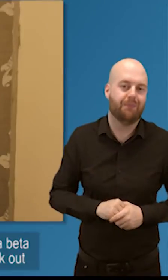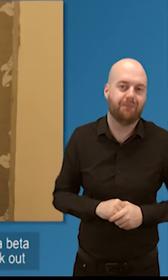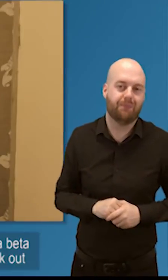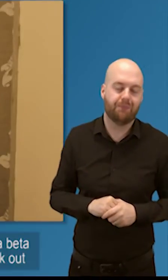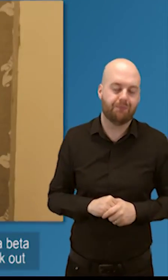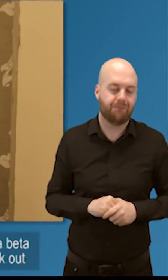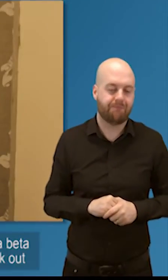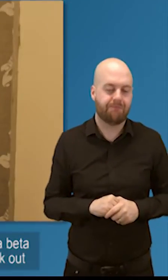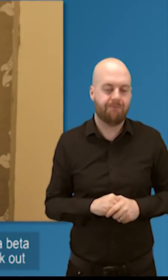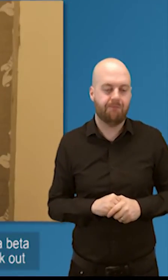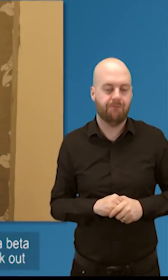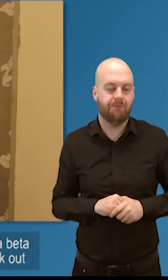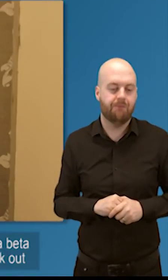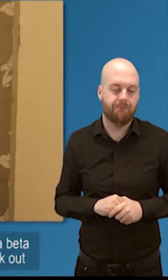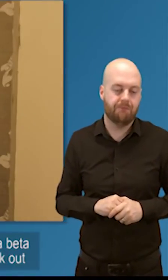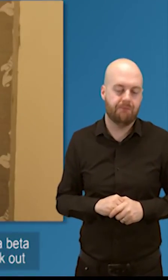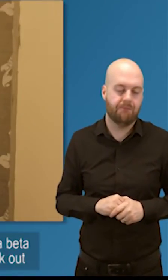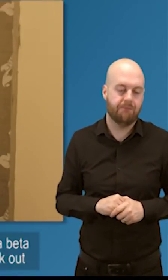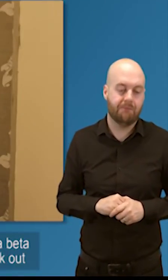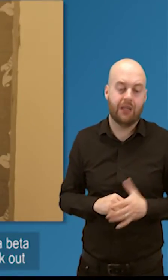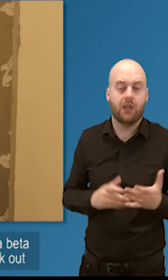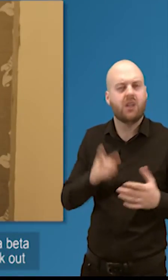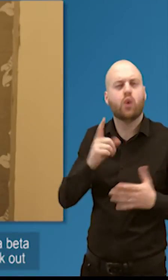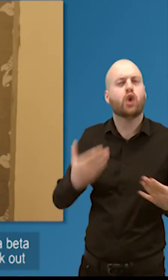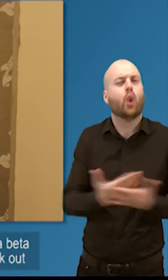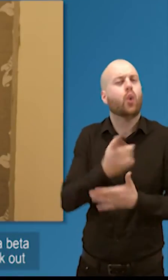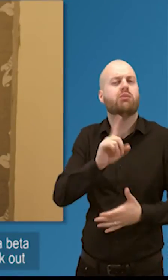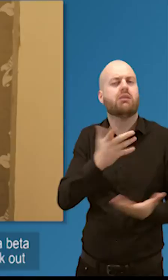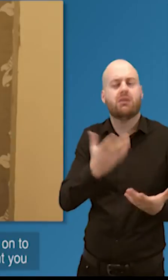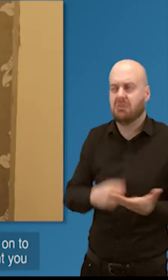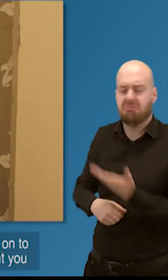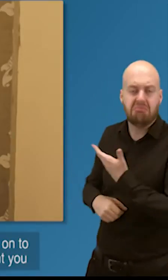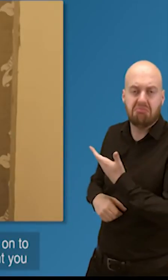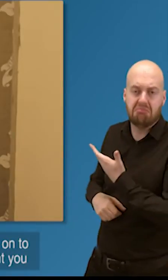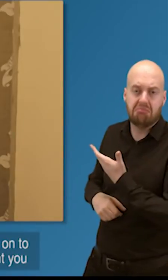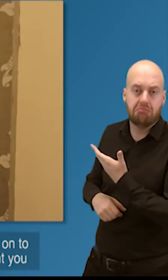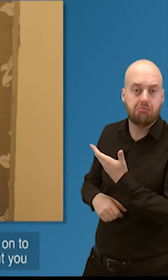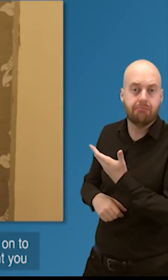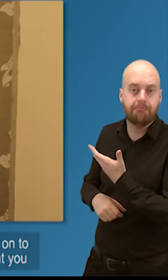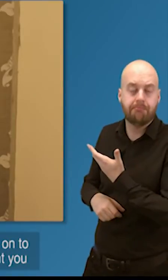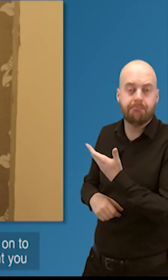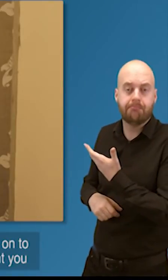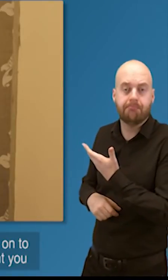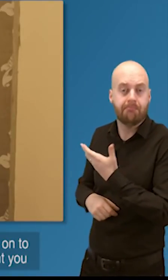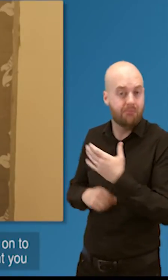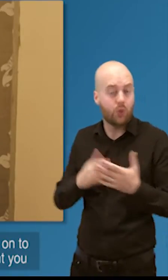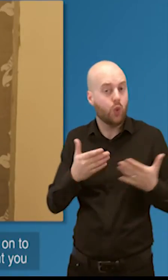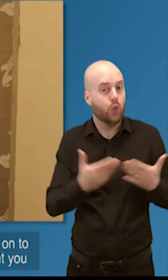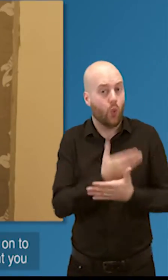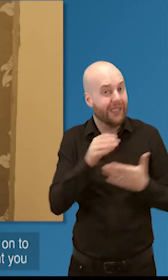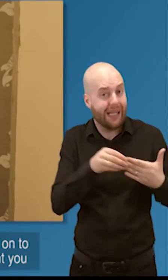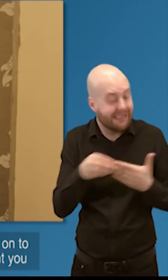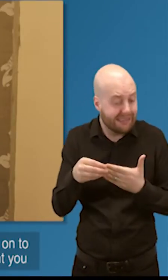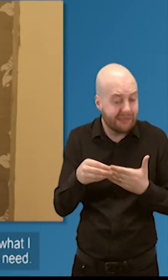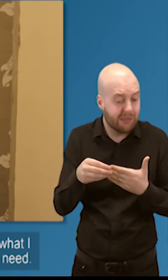of our trustee guidance out there just now and it can be quite complicated coming onto the oscar website to try and find the guidance that you